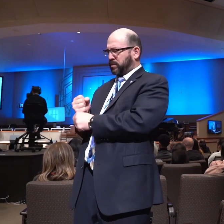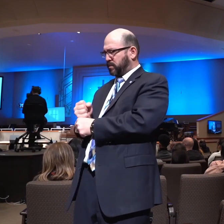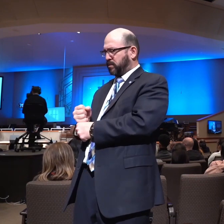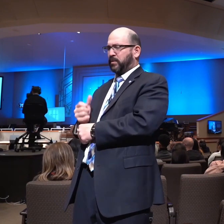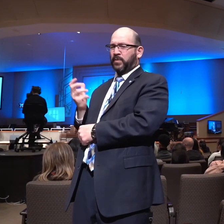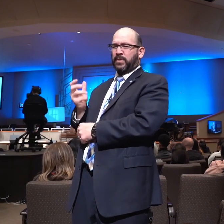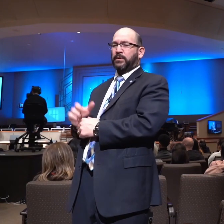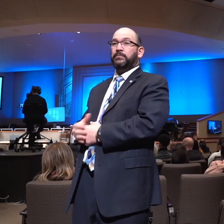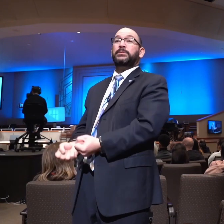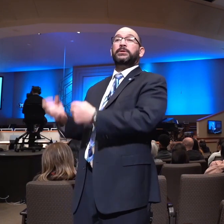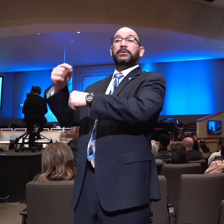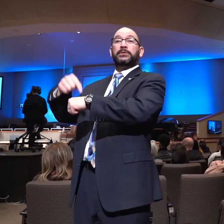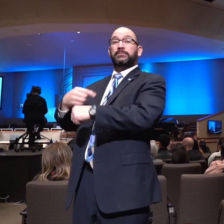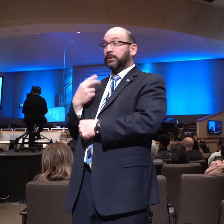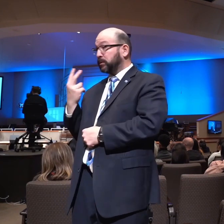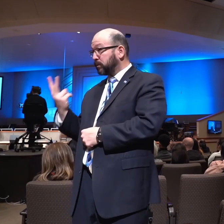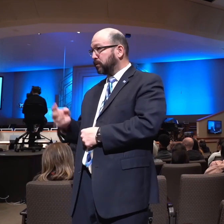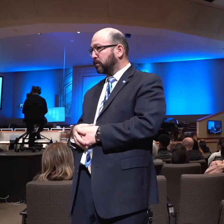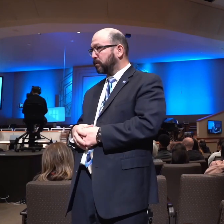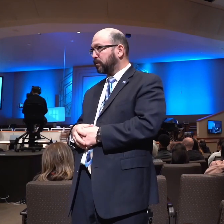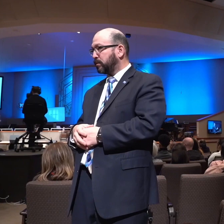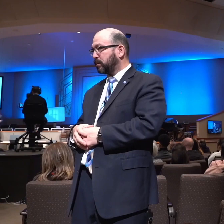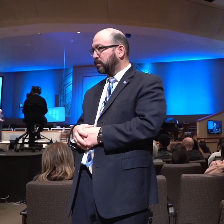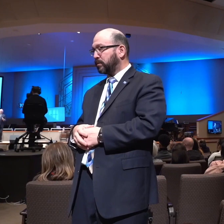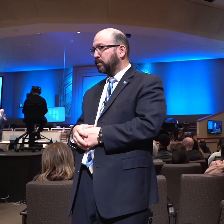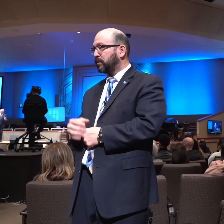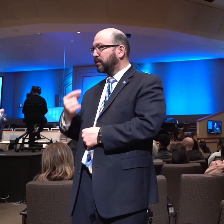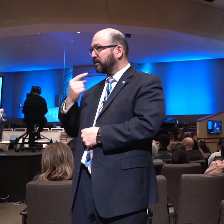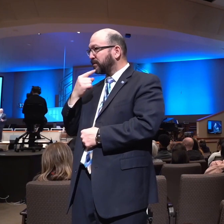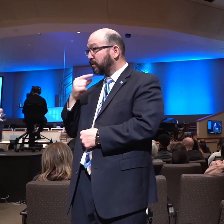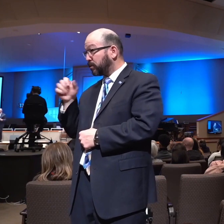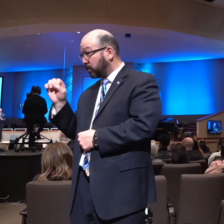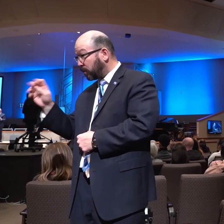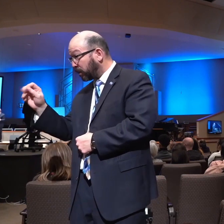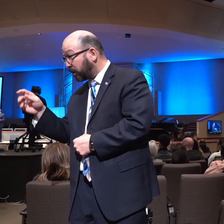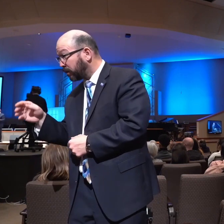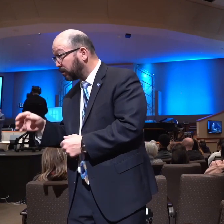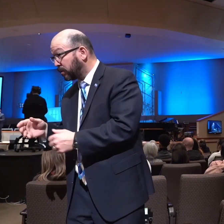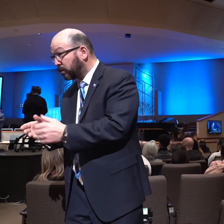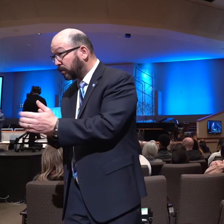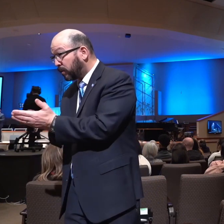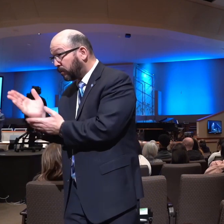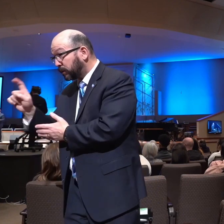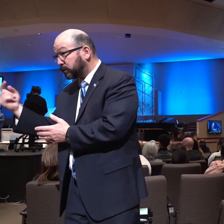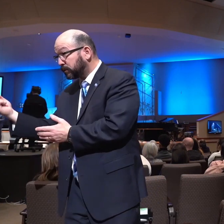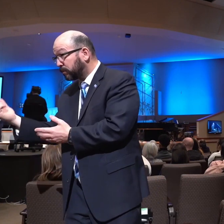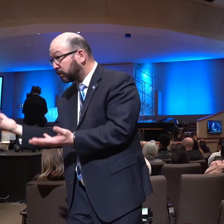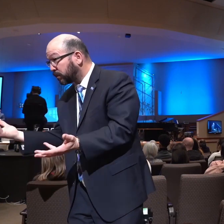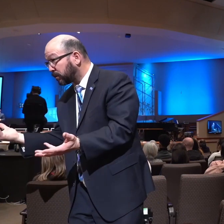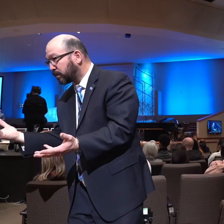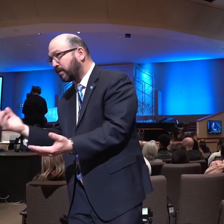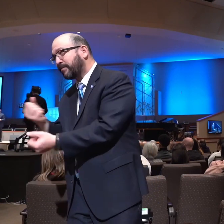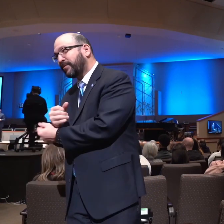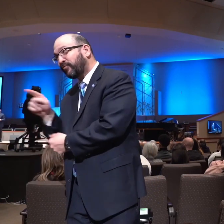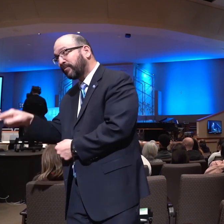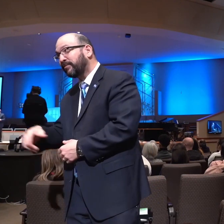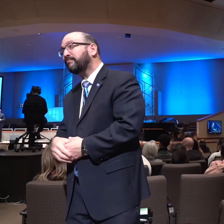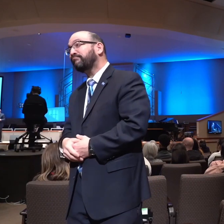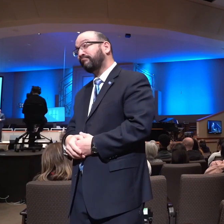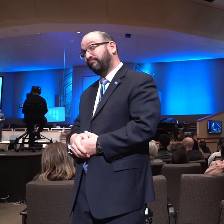Many times when I'll see her during the day, I'll say, you okay? Need anything? Sure love you. I'll